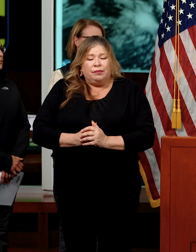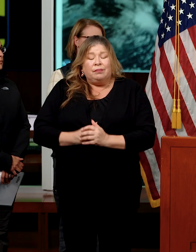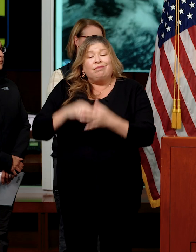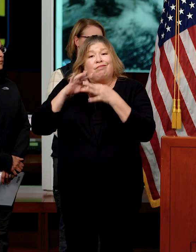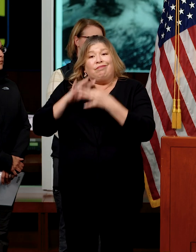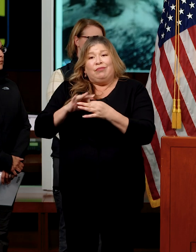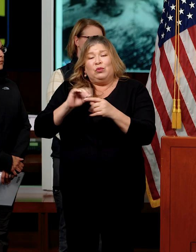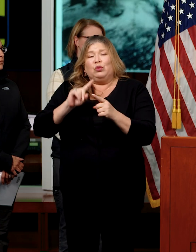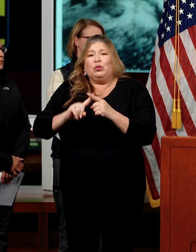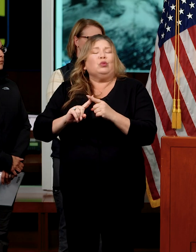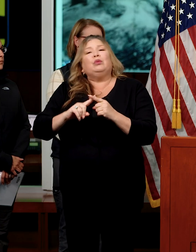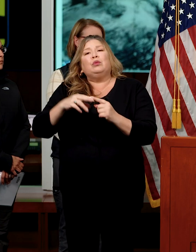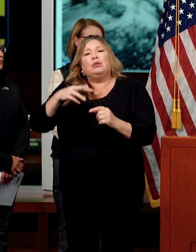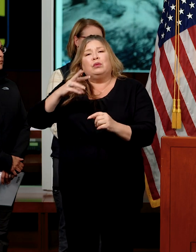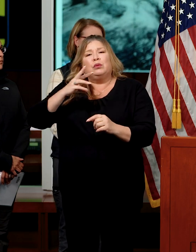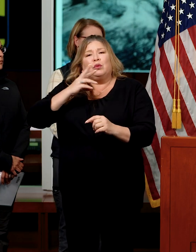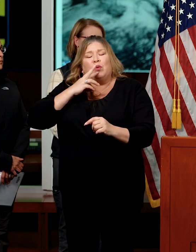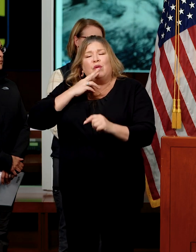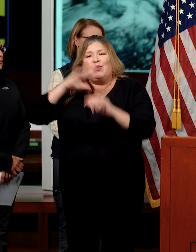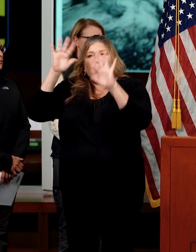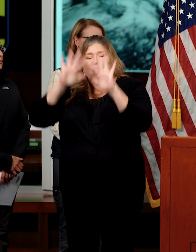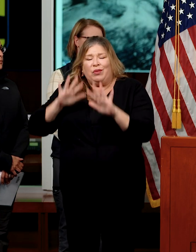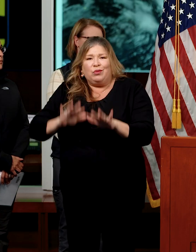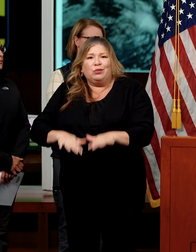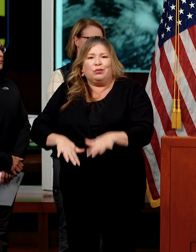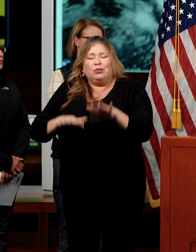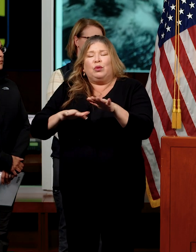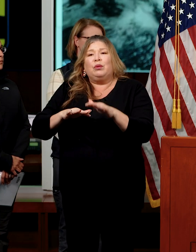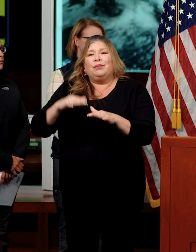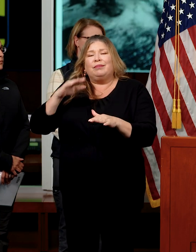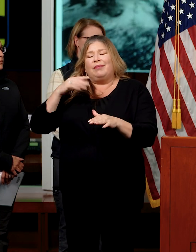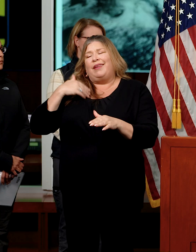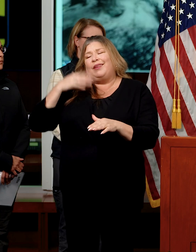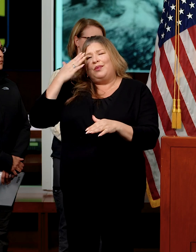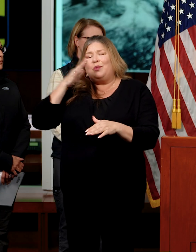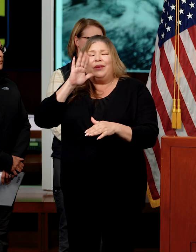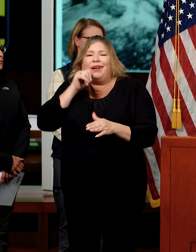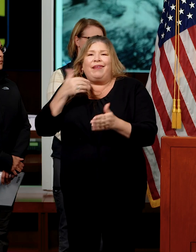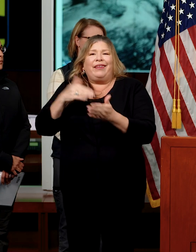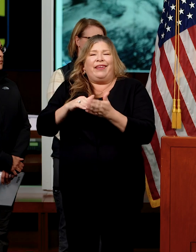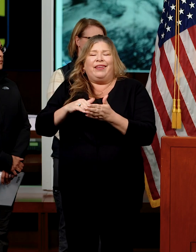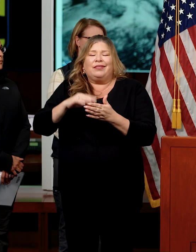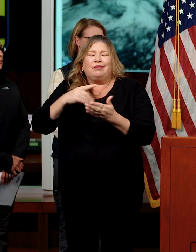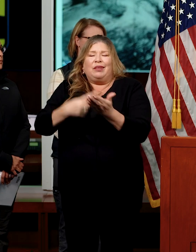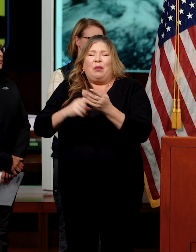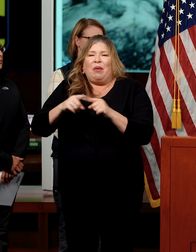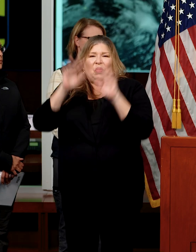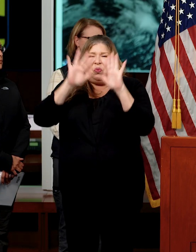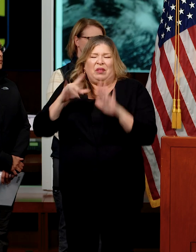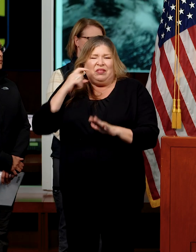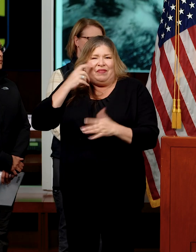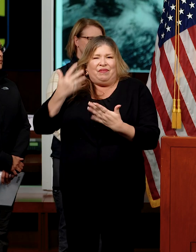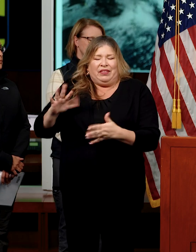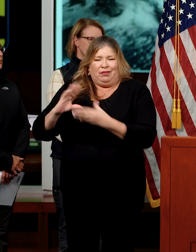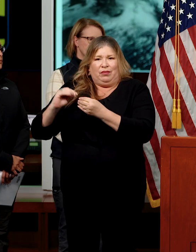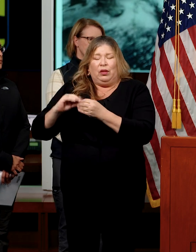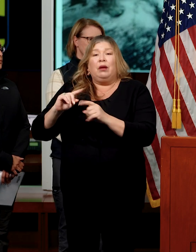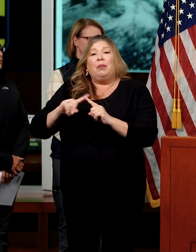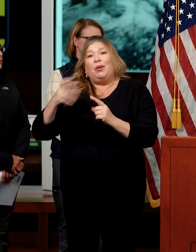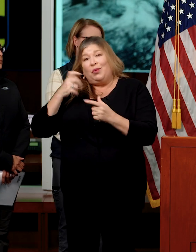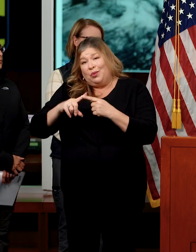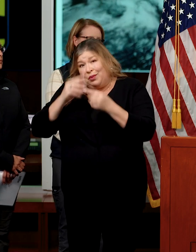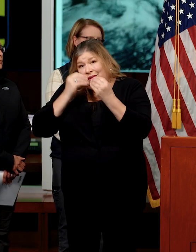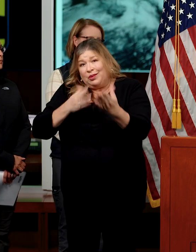hydrology, I won't repeat too much about the storms as our partner from the weather service has already done. But I would note that we are